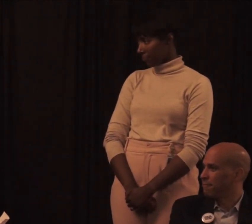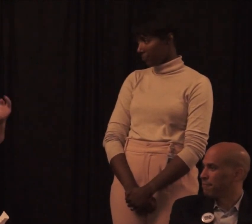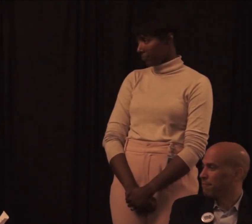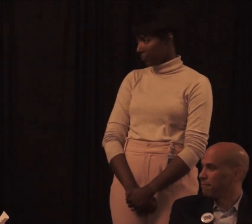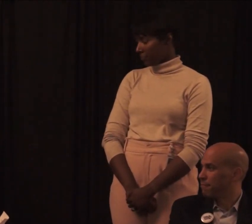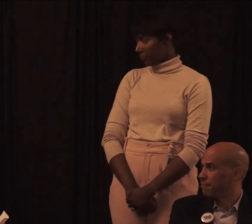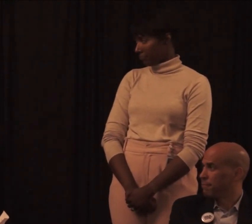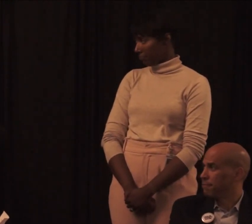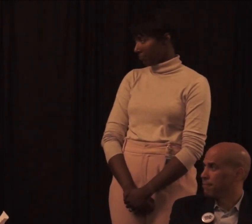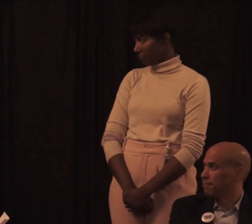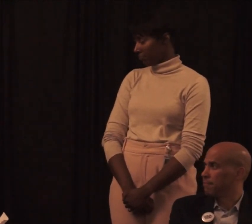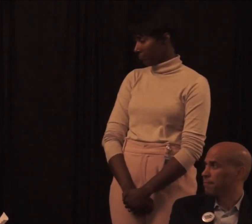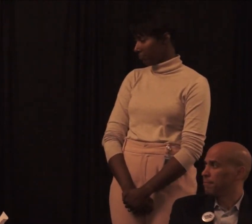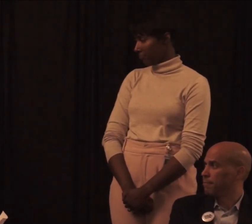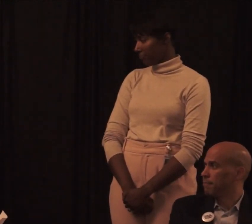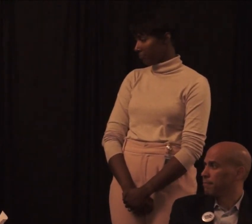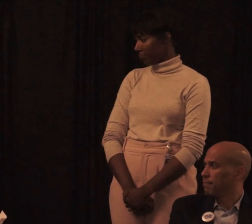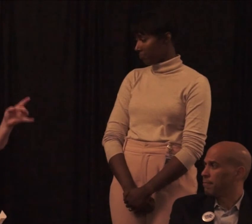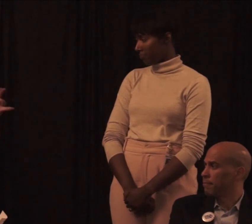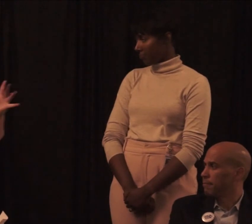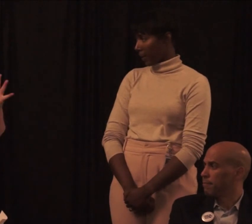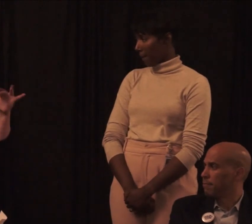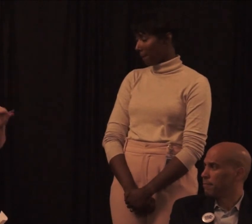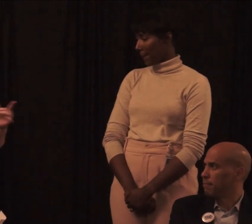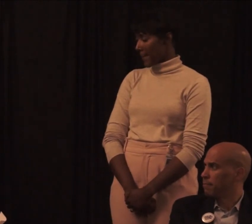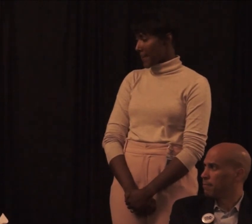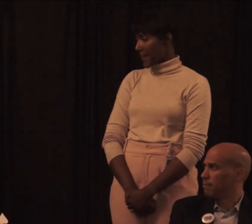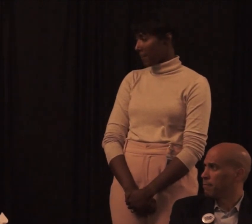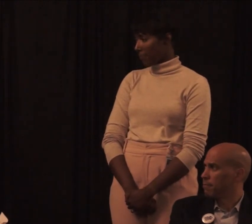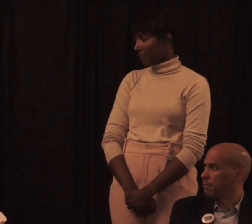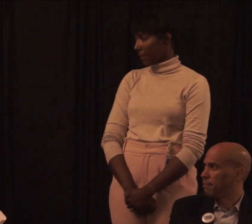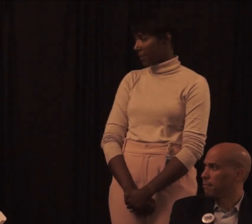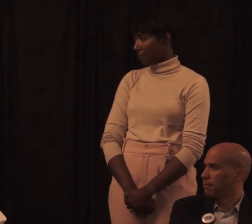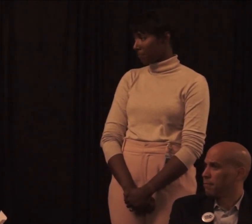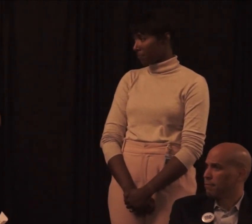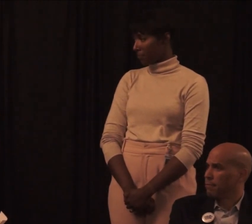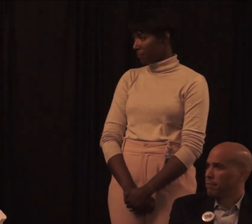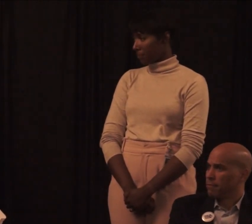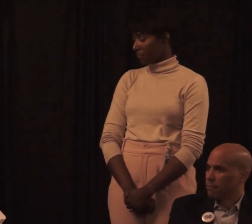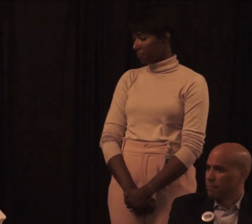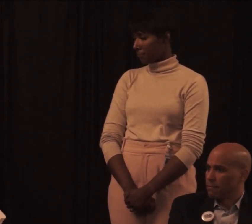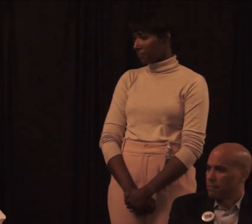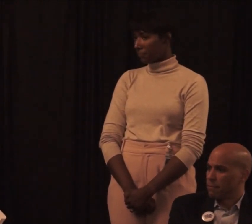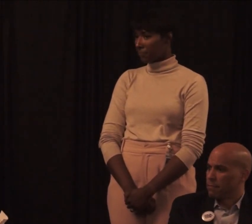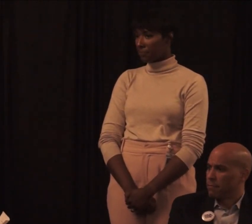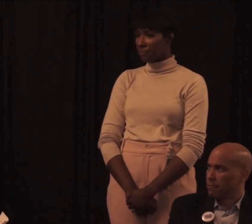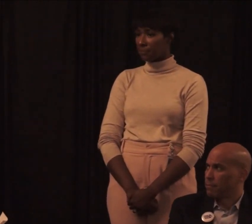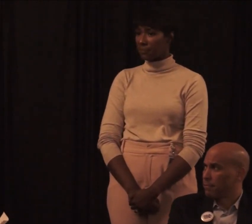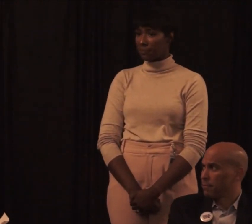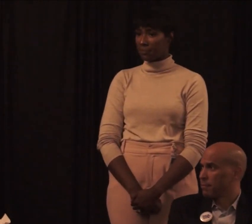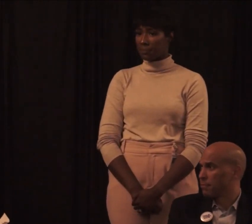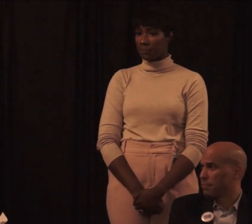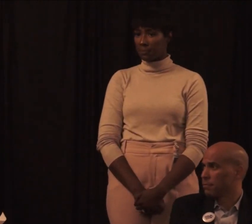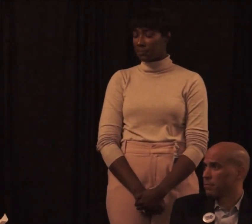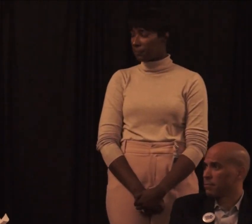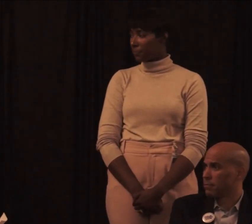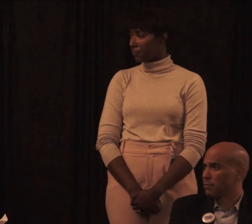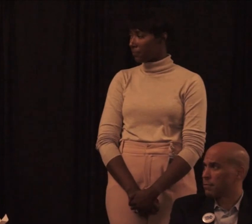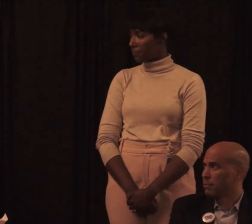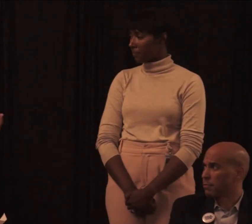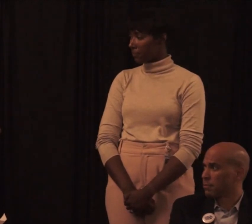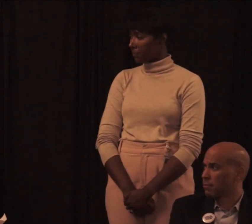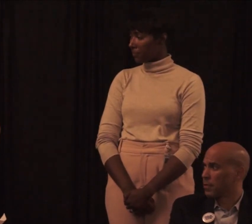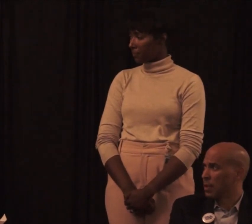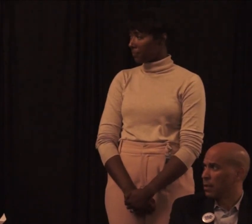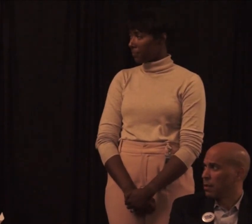disasters around the world, including the United States. In 2017 and 2018, the U.S. experienced 122 major